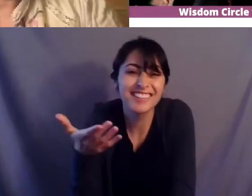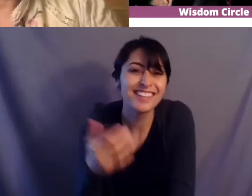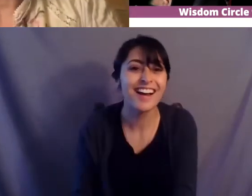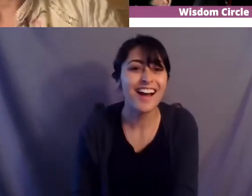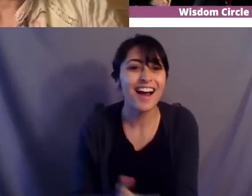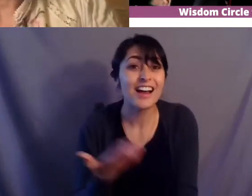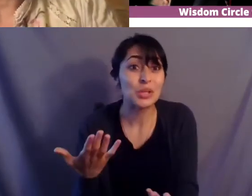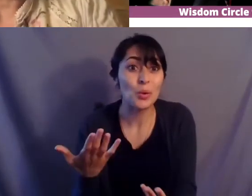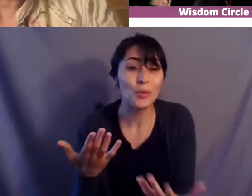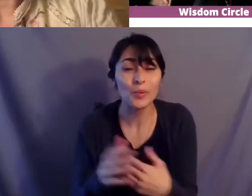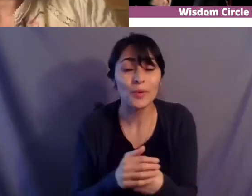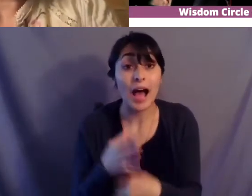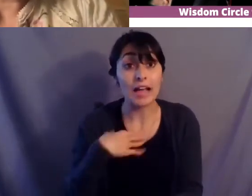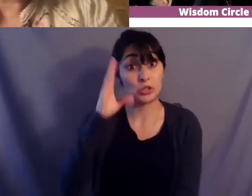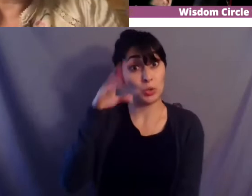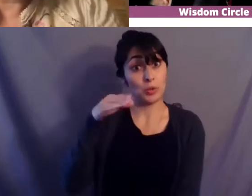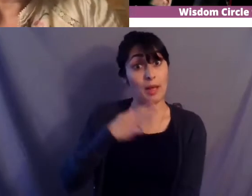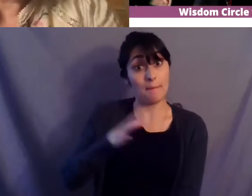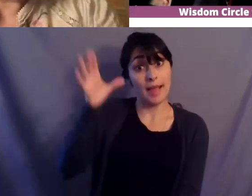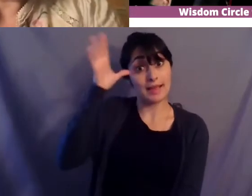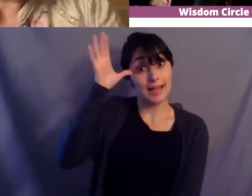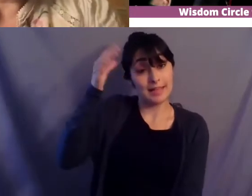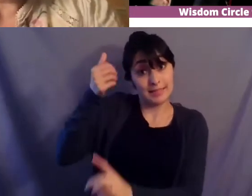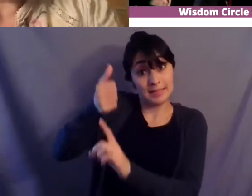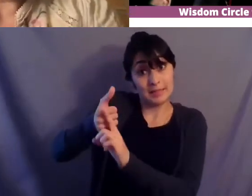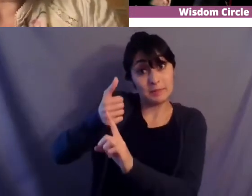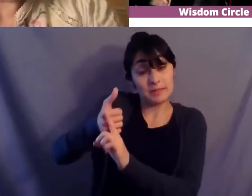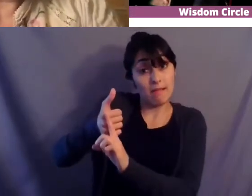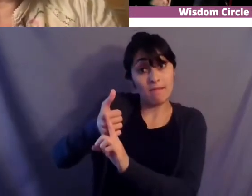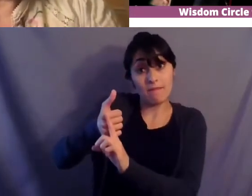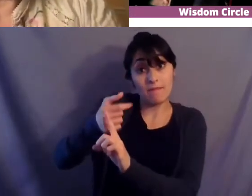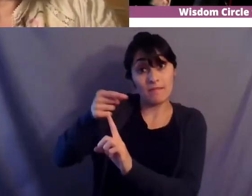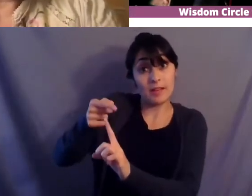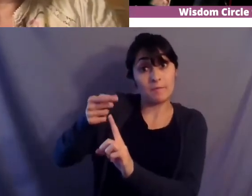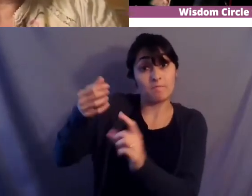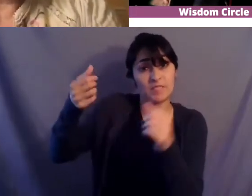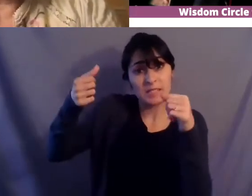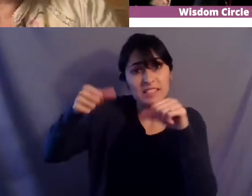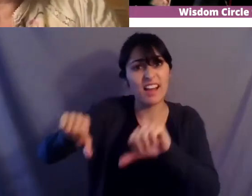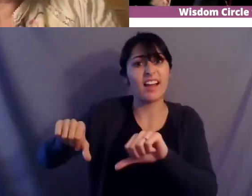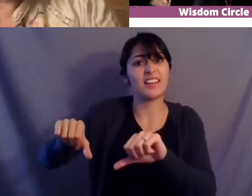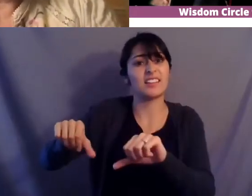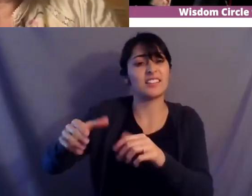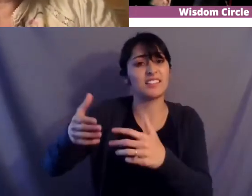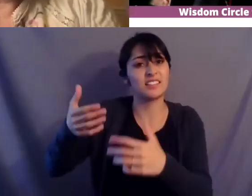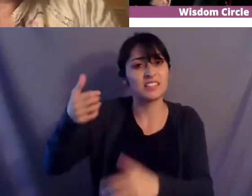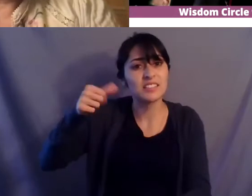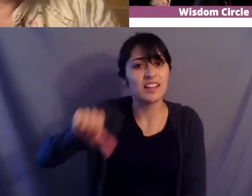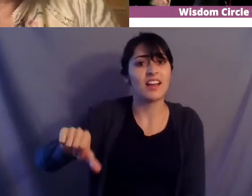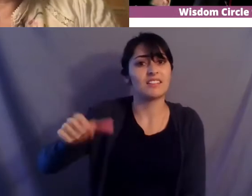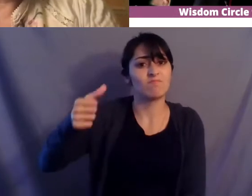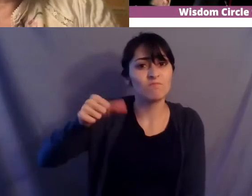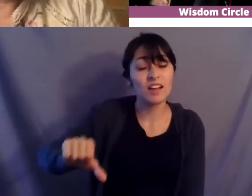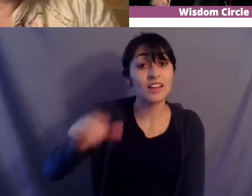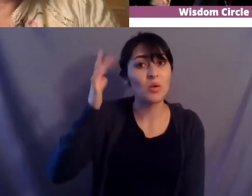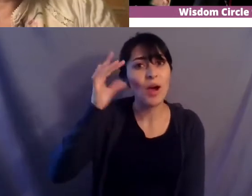question was is that i knew that my father had been denied um so much of um because of of who